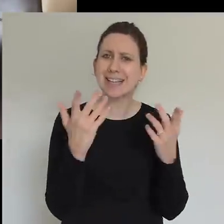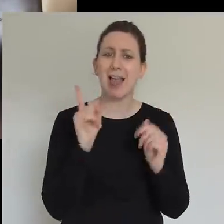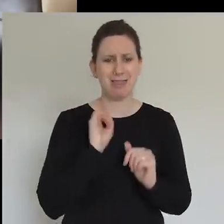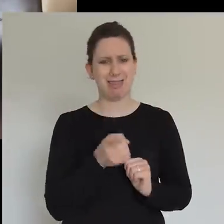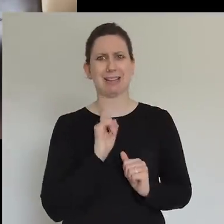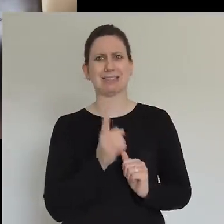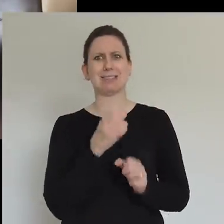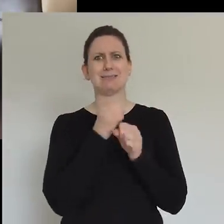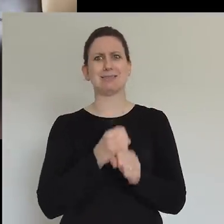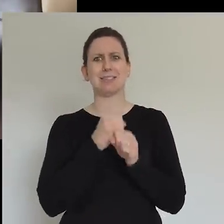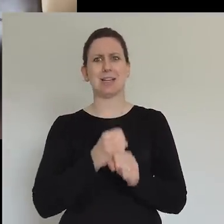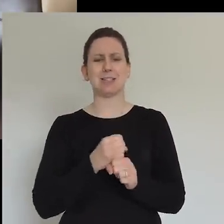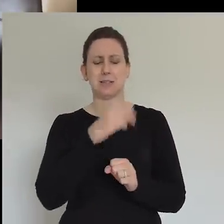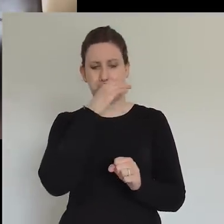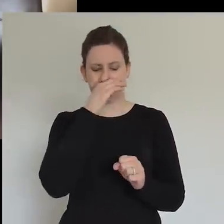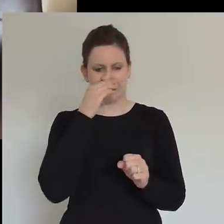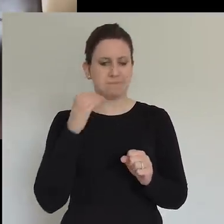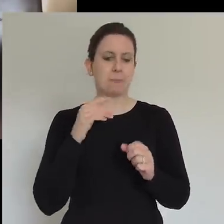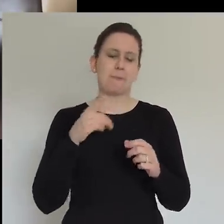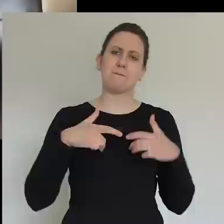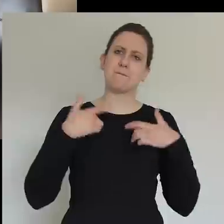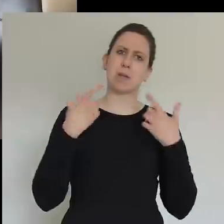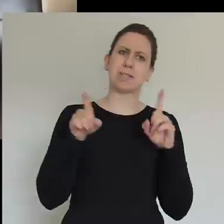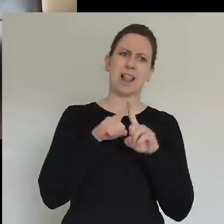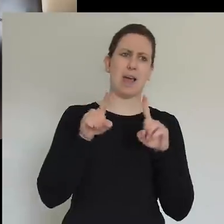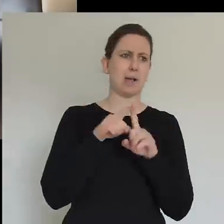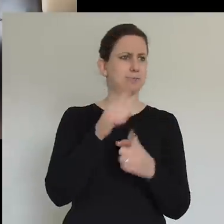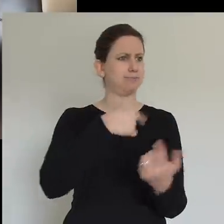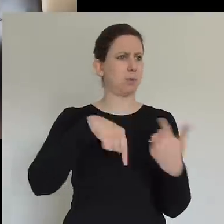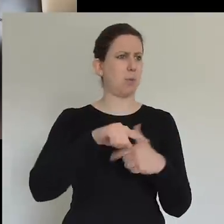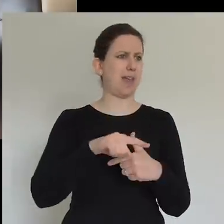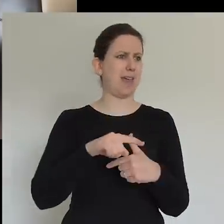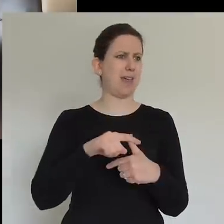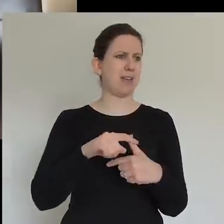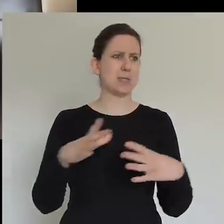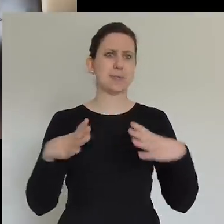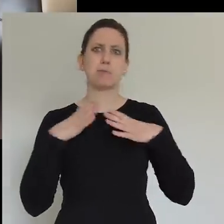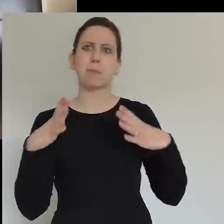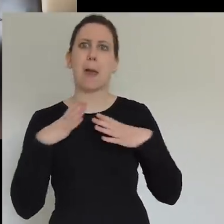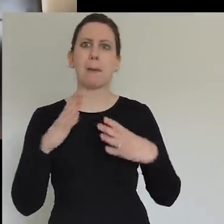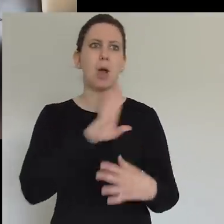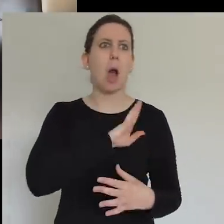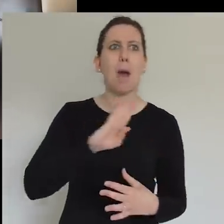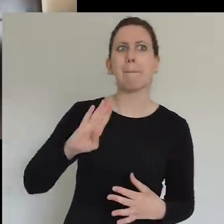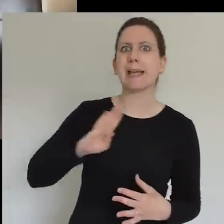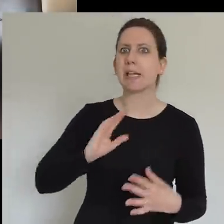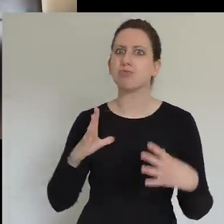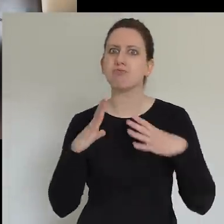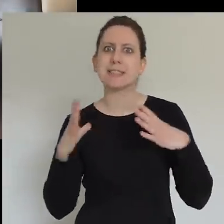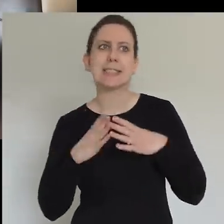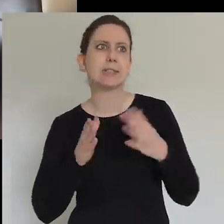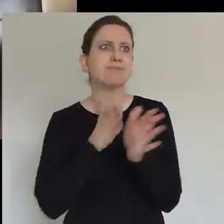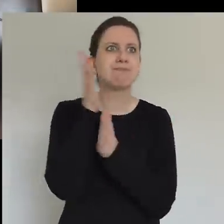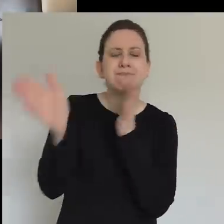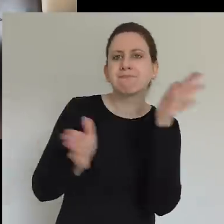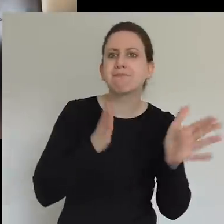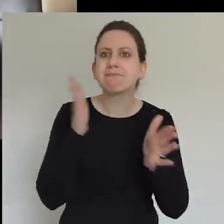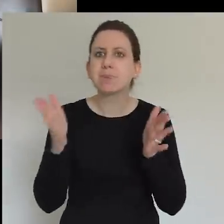to go. And some of the stuff that we're used to is being stripped back. And it's time to actually say, well, what do we have in common? And how do we journey together?